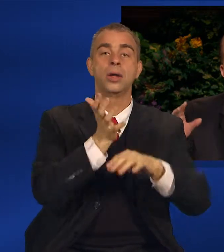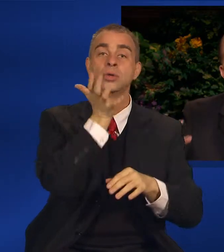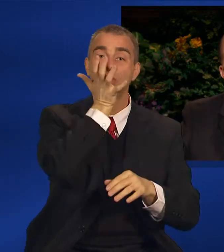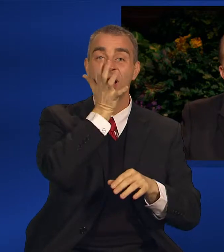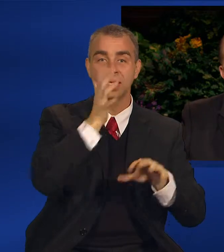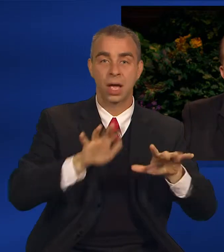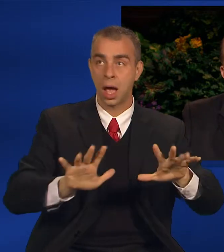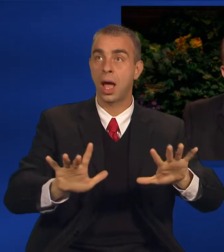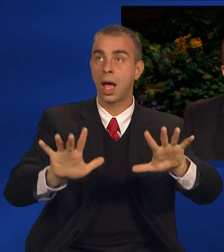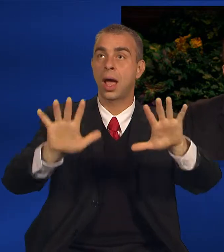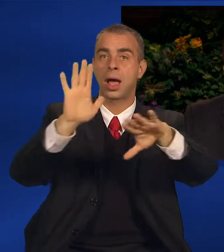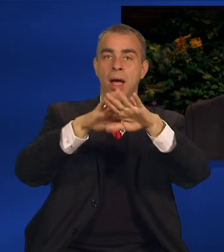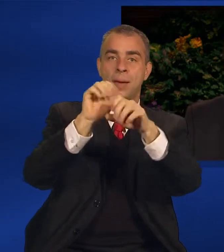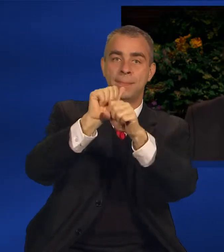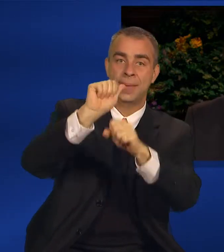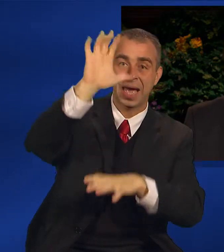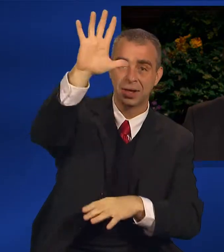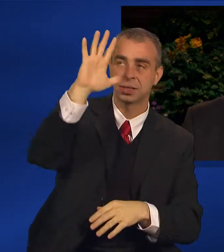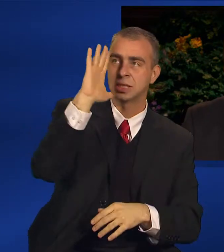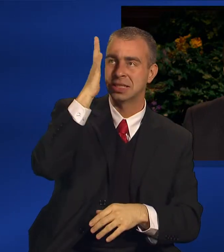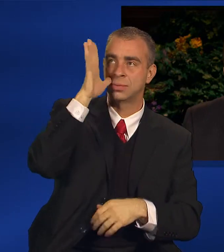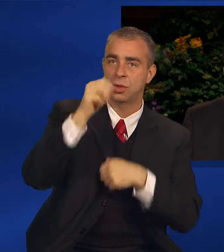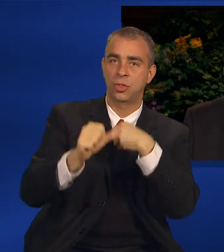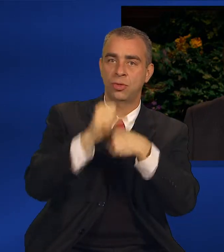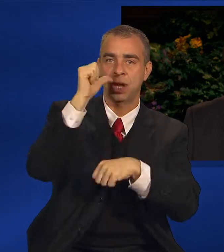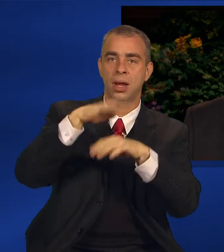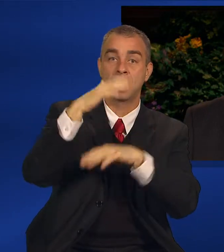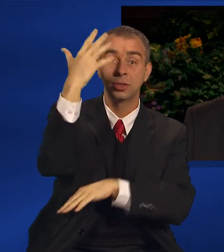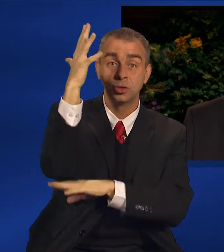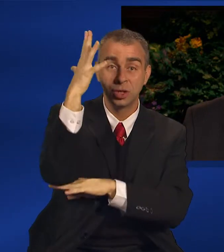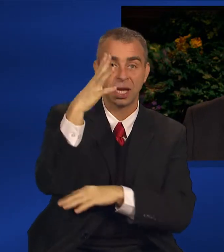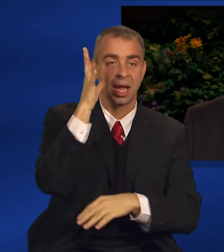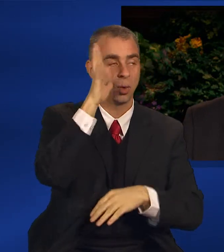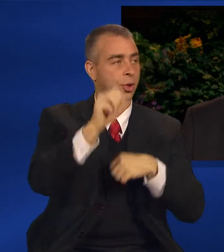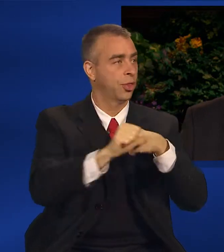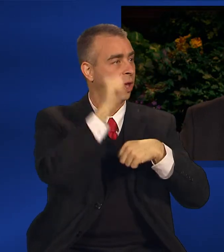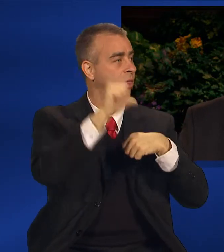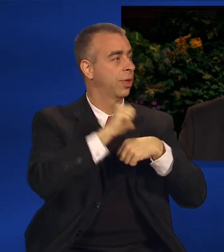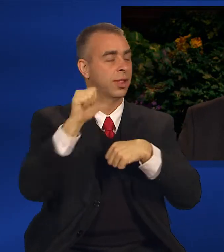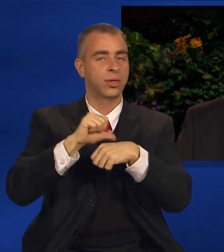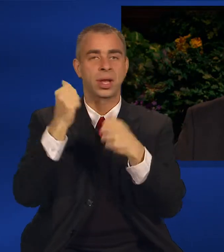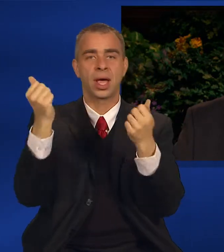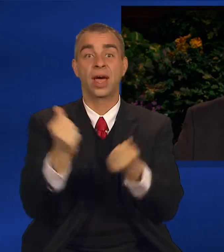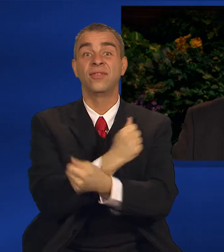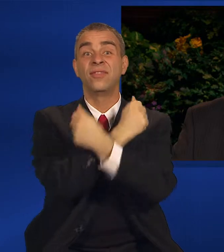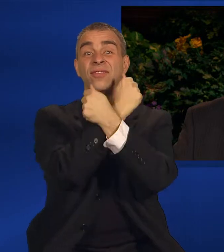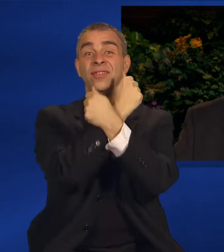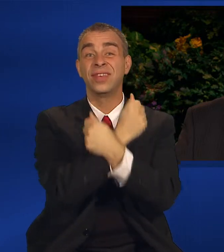the mountainside, endangering the pine trees and everything else in their path.